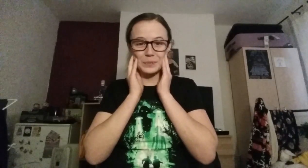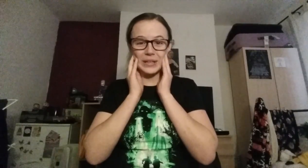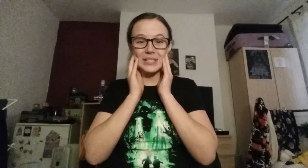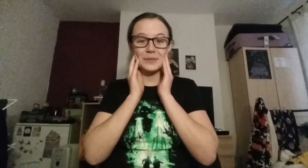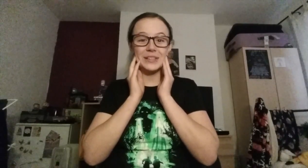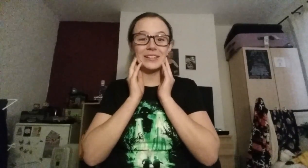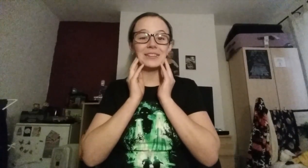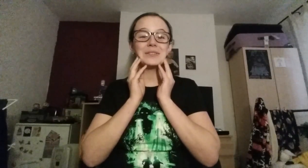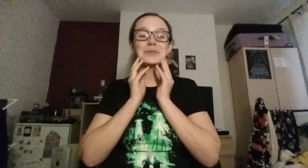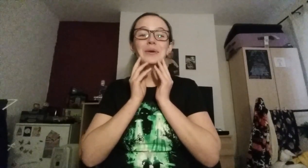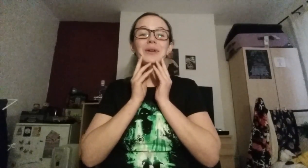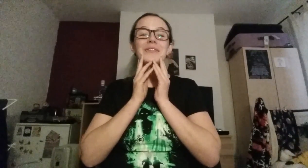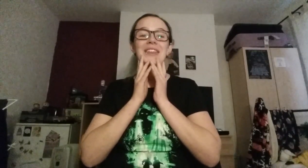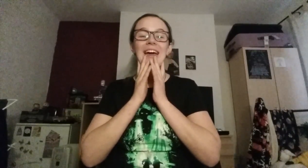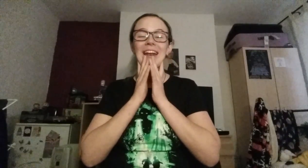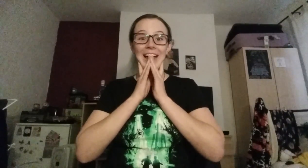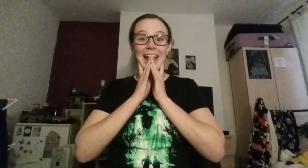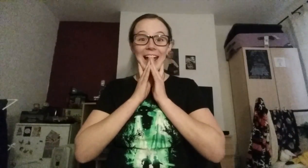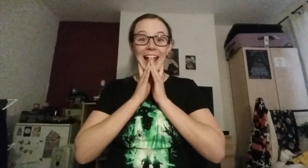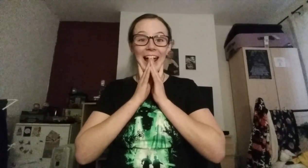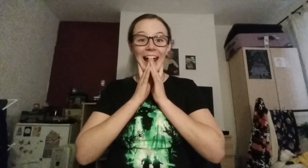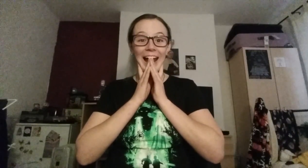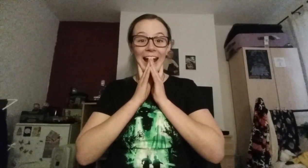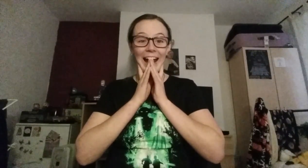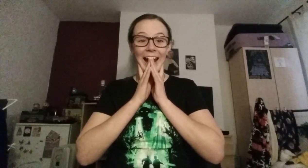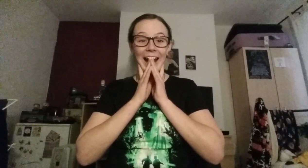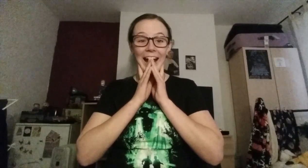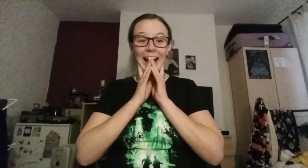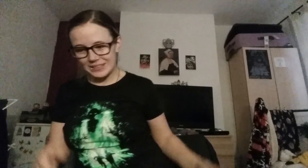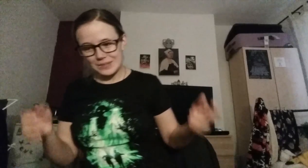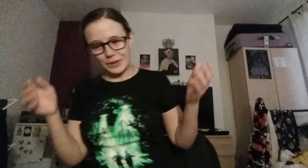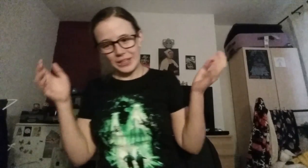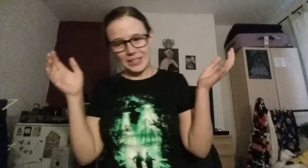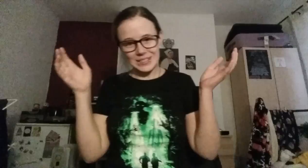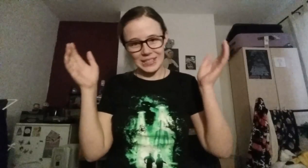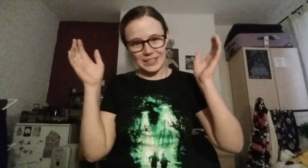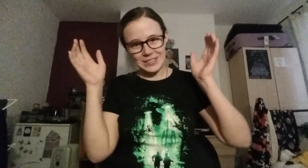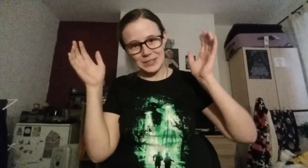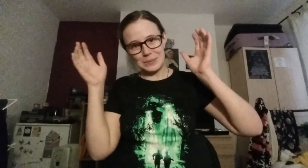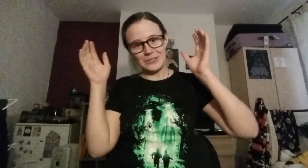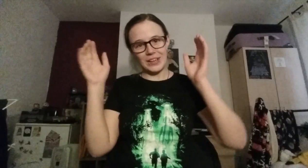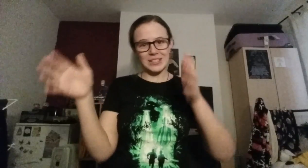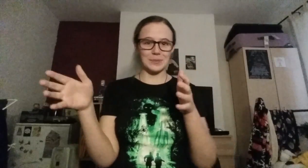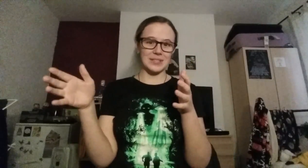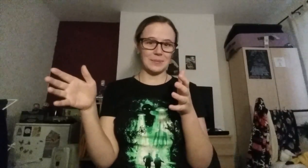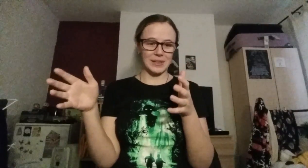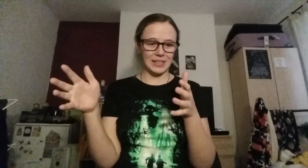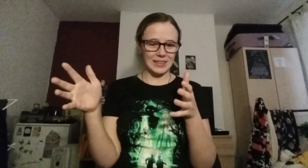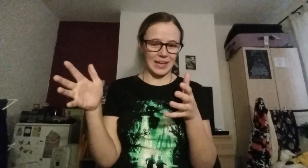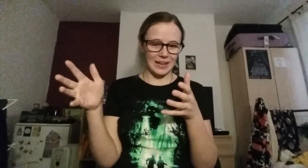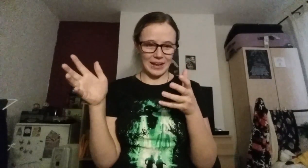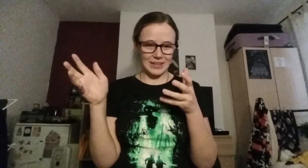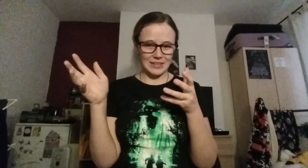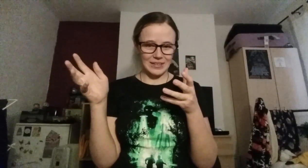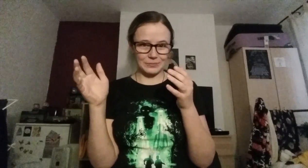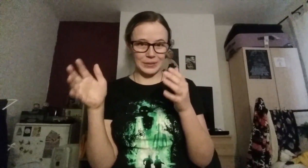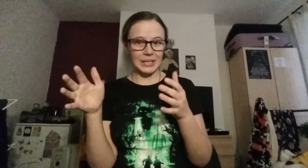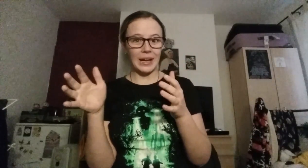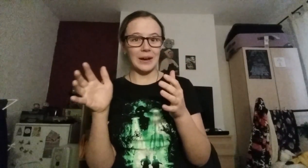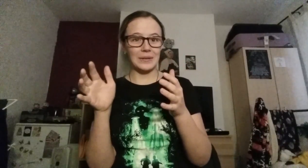relatively little control over that. Ahhhh! It's very easy to be faced with something like that and freak out